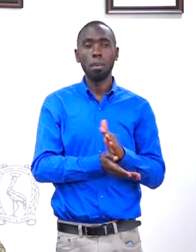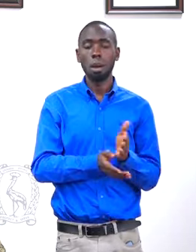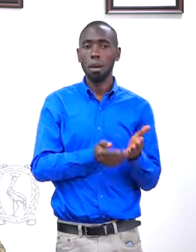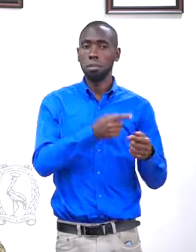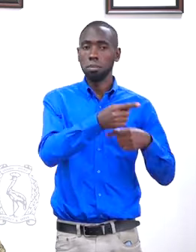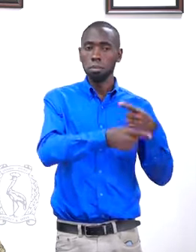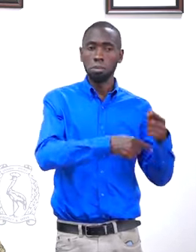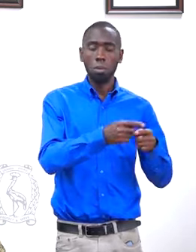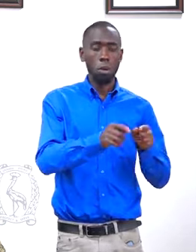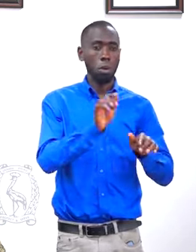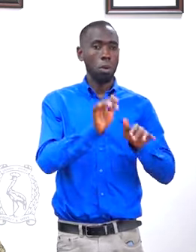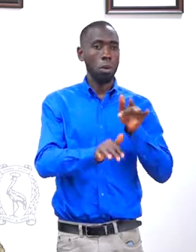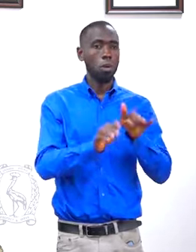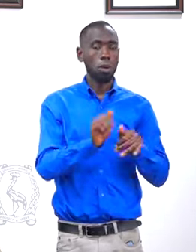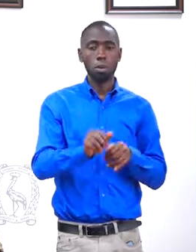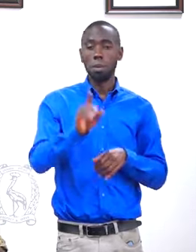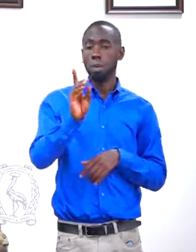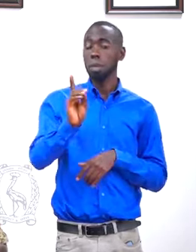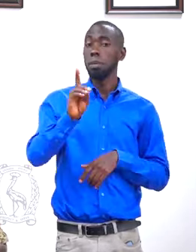with the Office of the DPP.